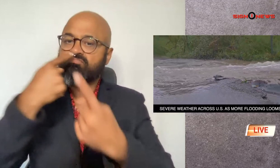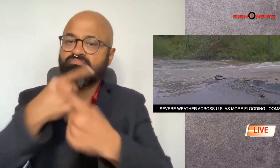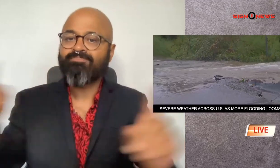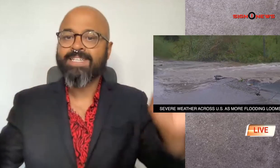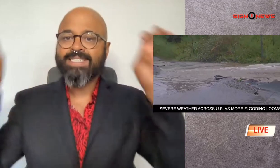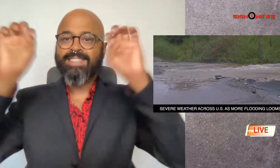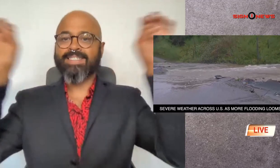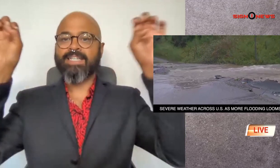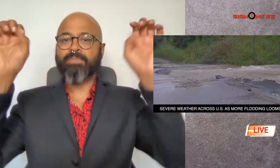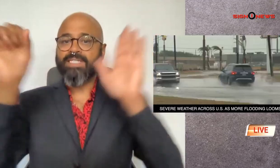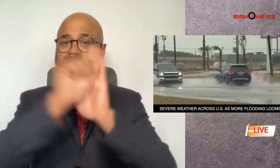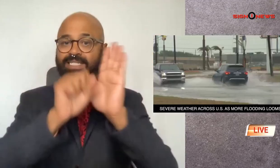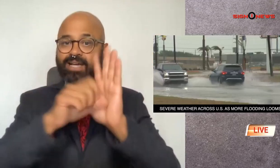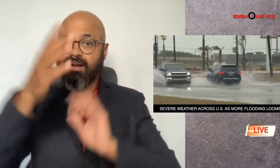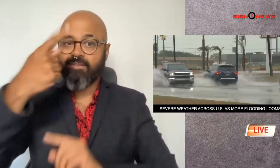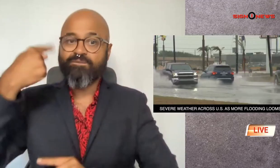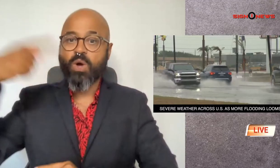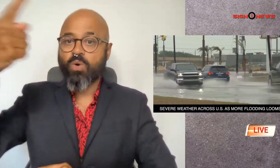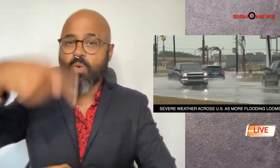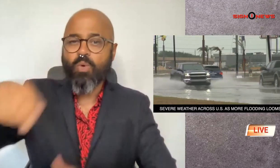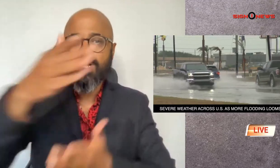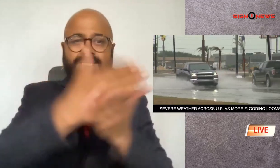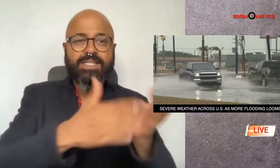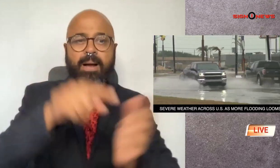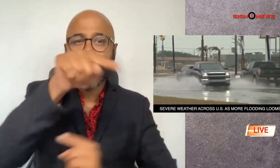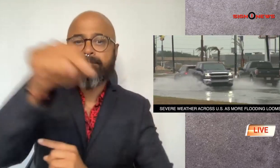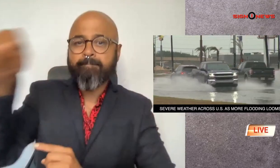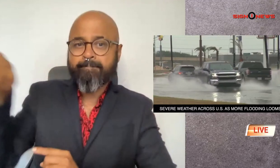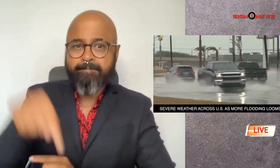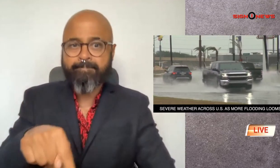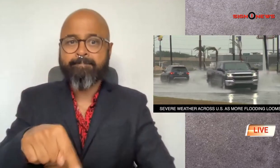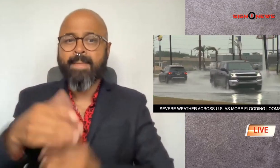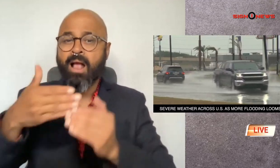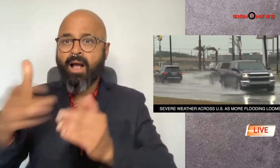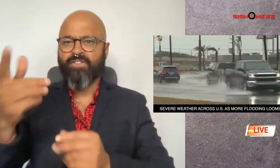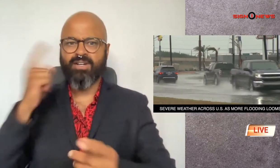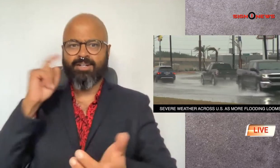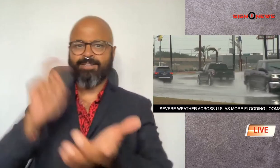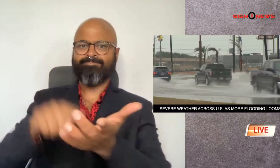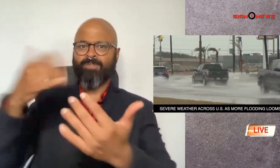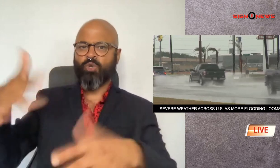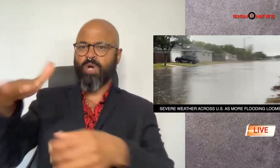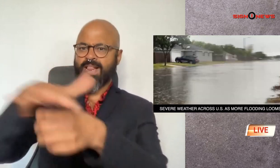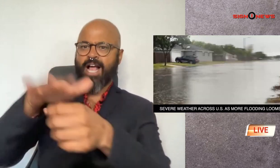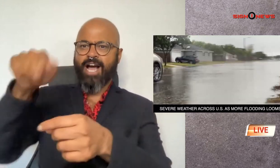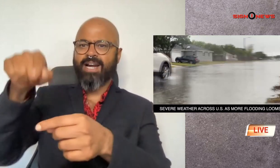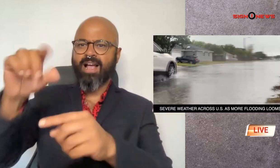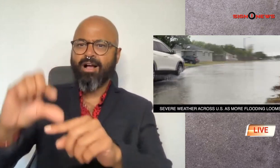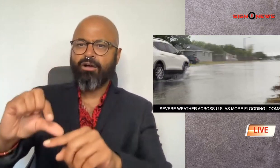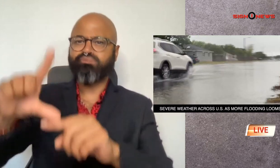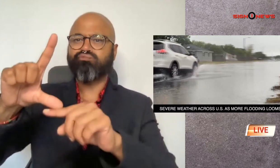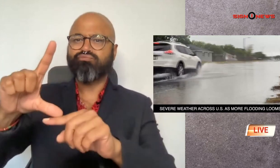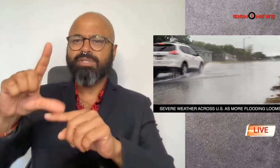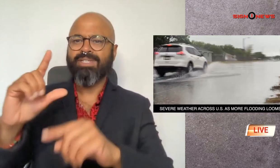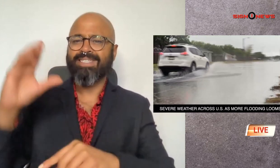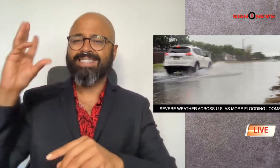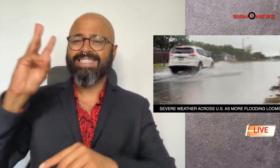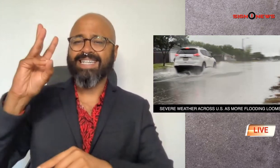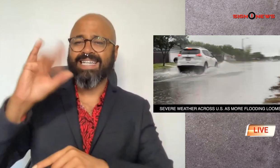the governor of West Virginia has declared a state of emergency for some counties after he said some areas saw six inches of